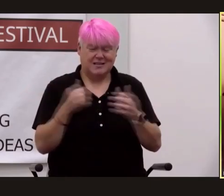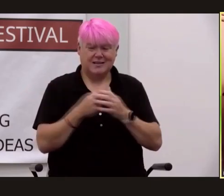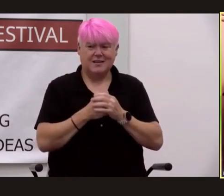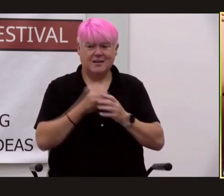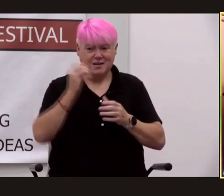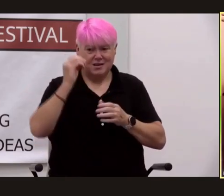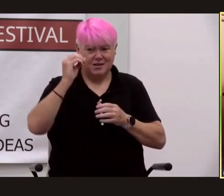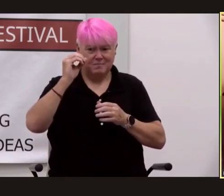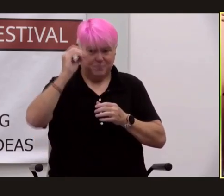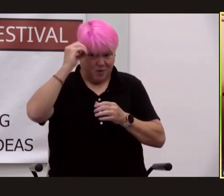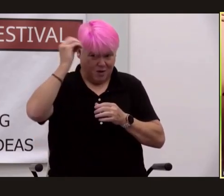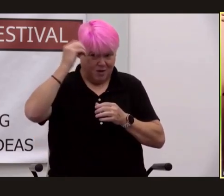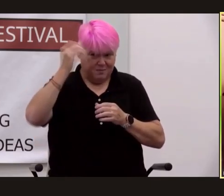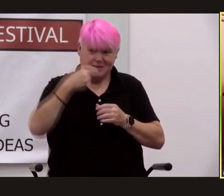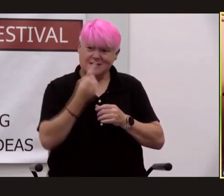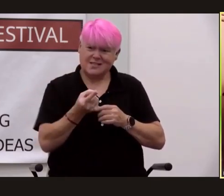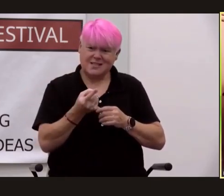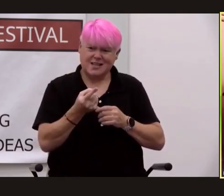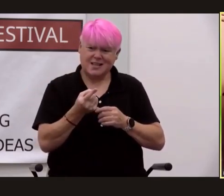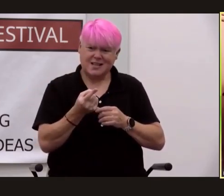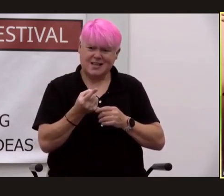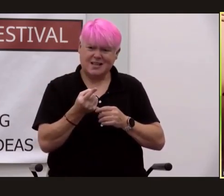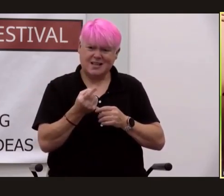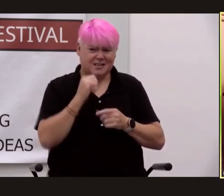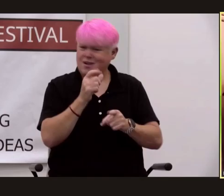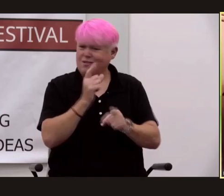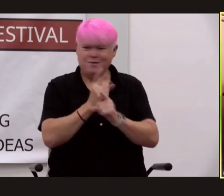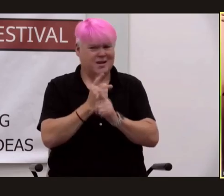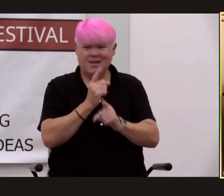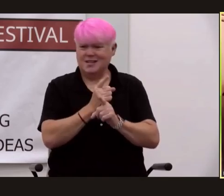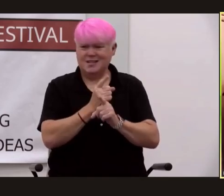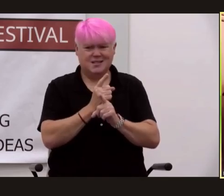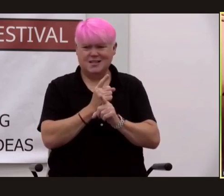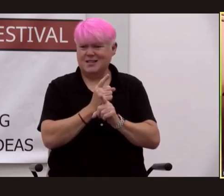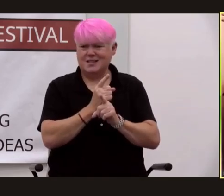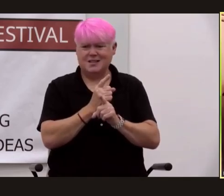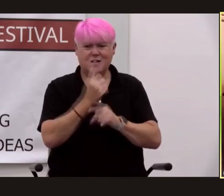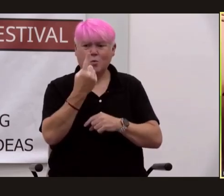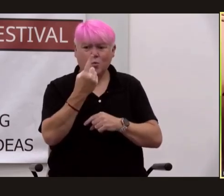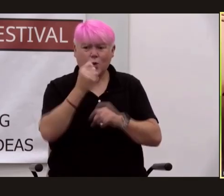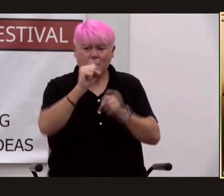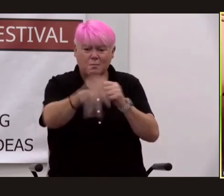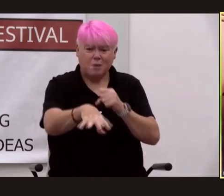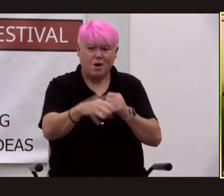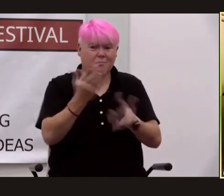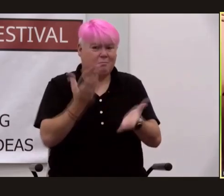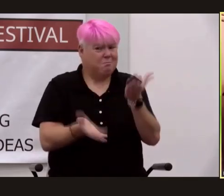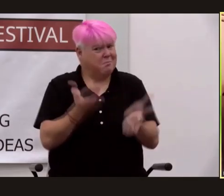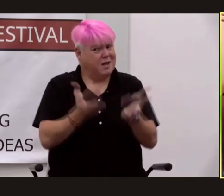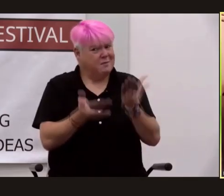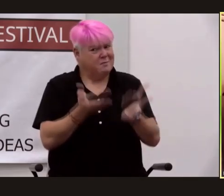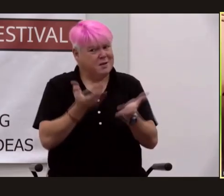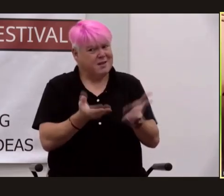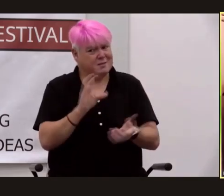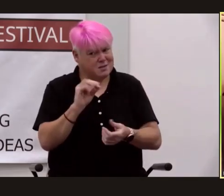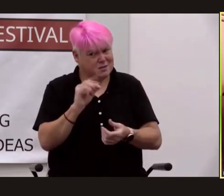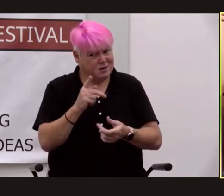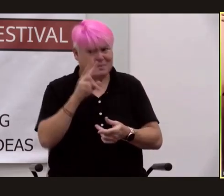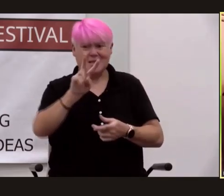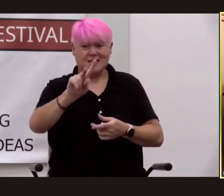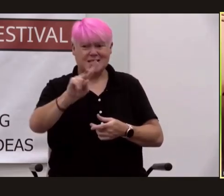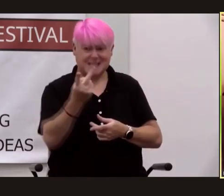quite rightly as an ethical man we one bomb maybe maybe there was a military necessity that second bomb